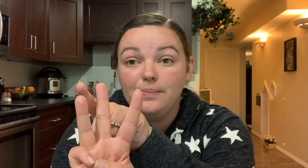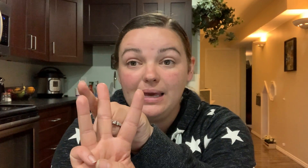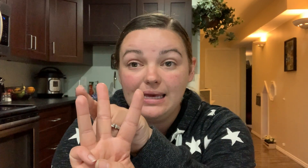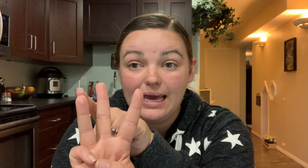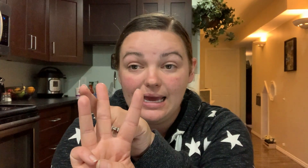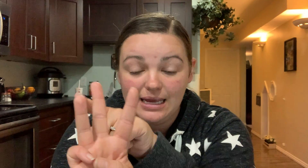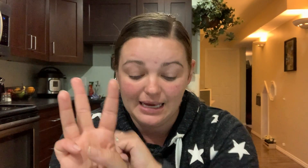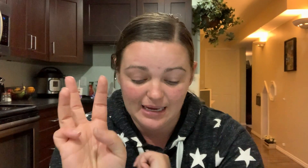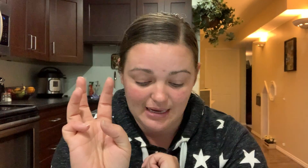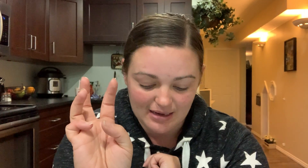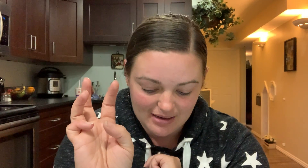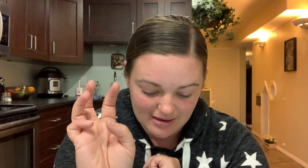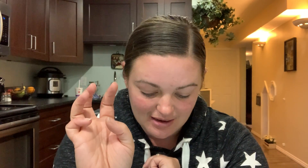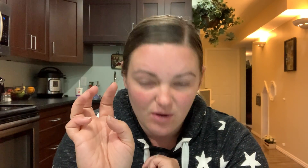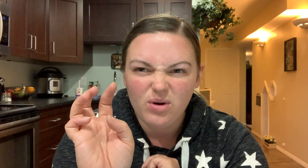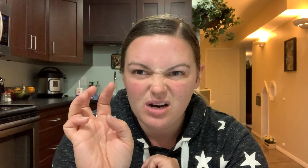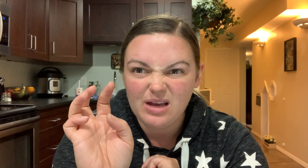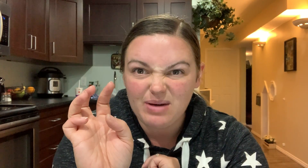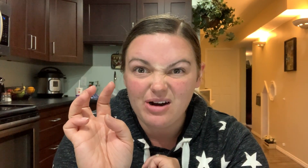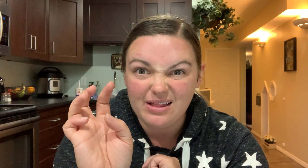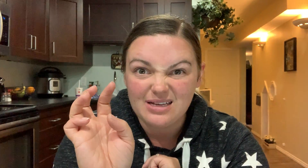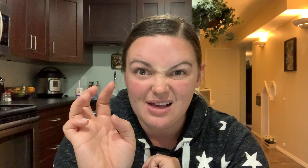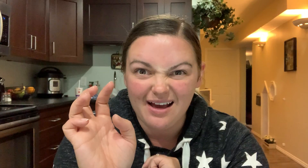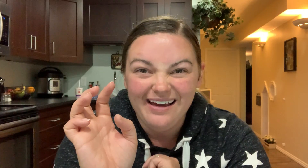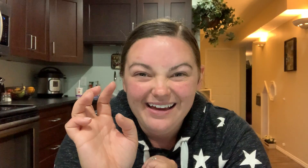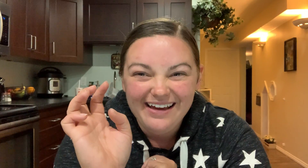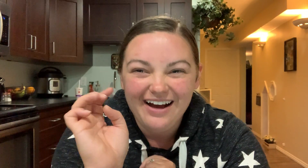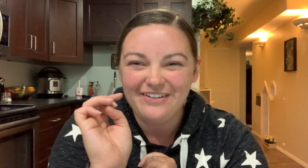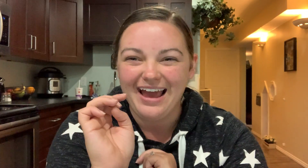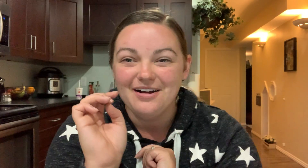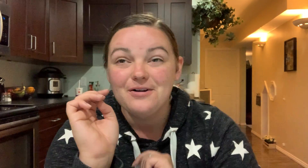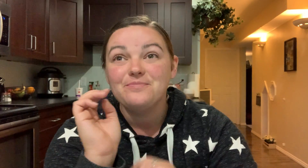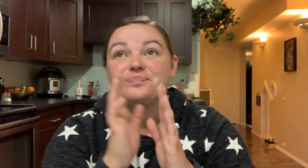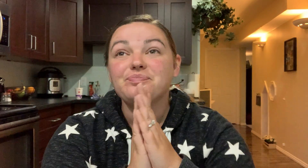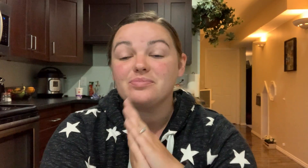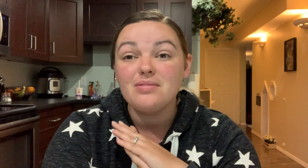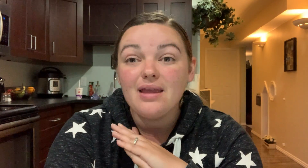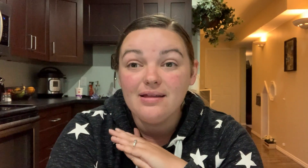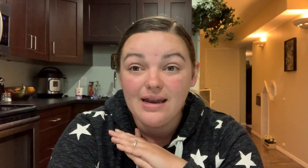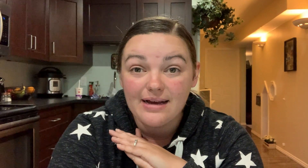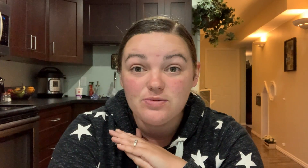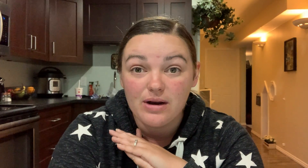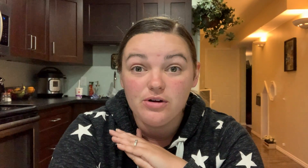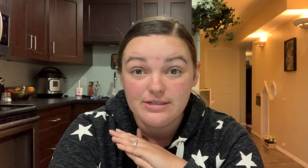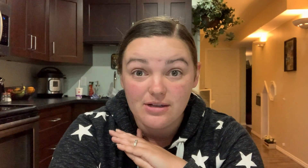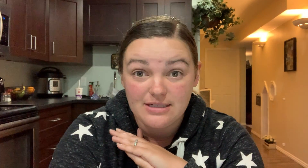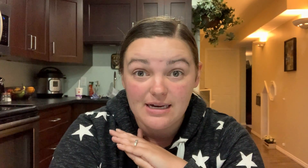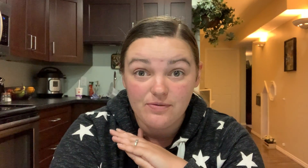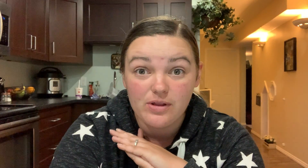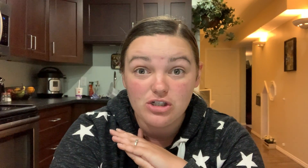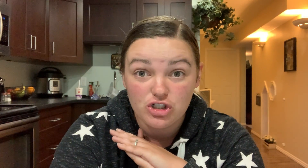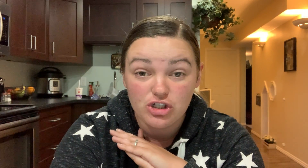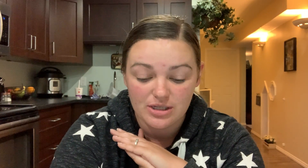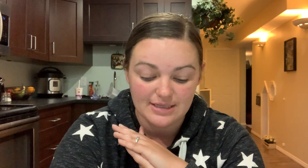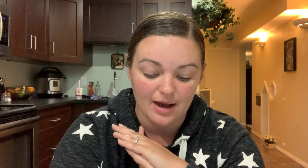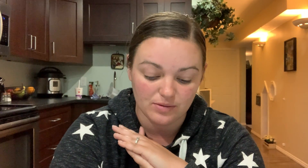beginning it's we're gonna get better we're at this huh okay the next one you're still listening for the sh sound